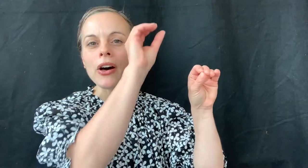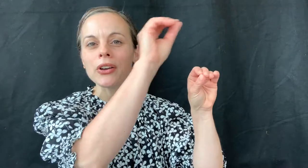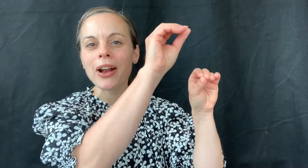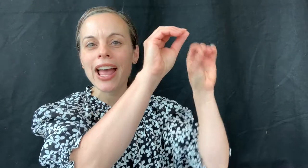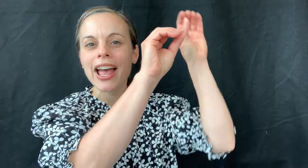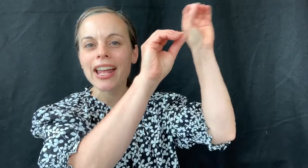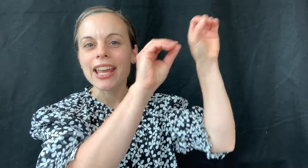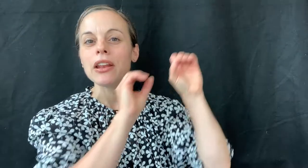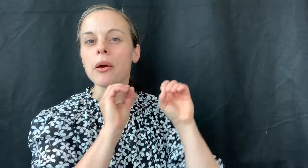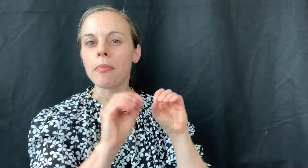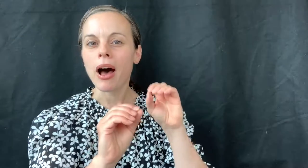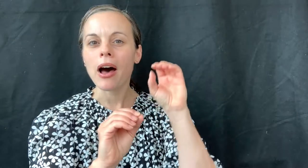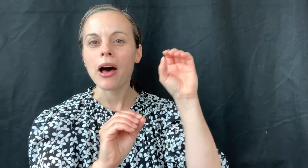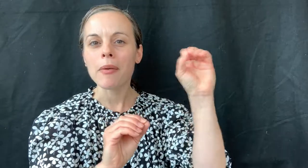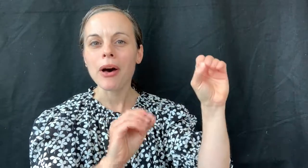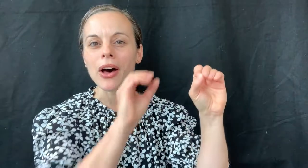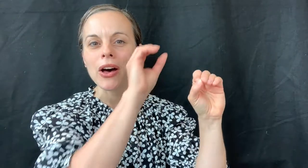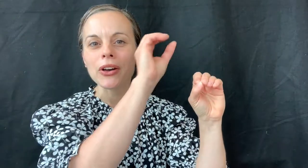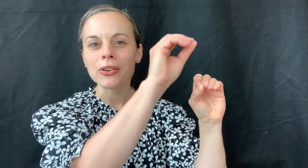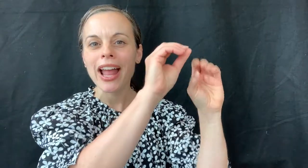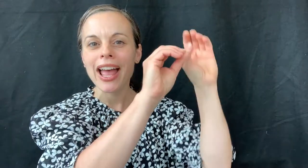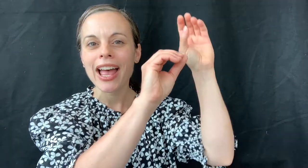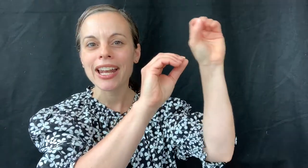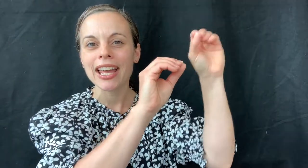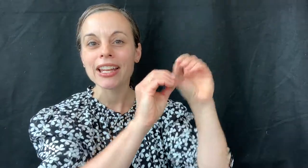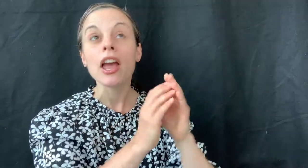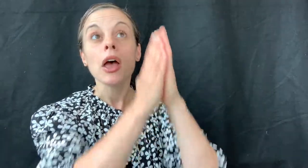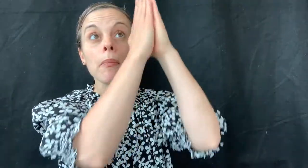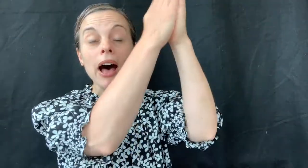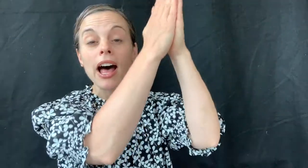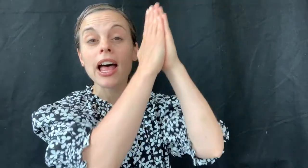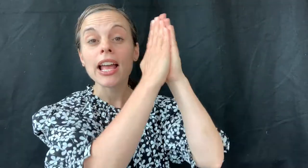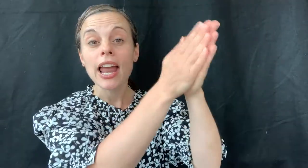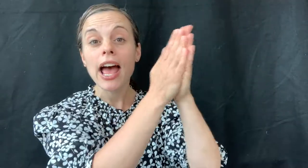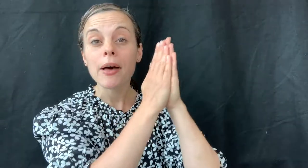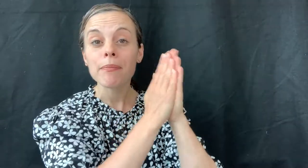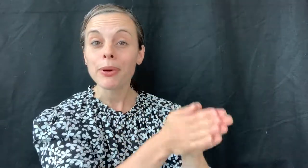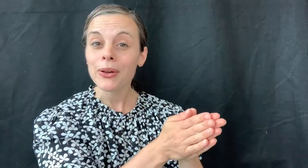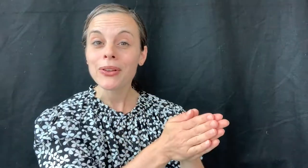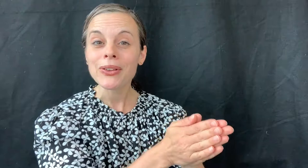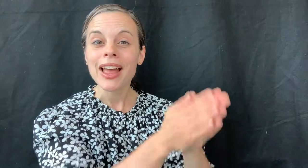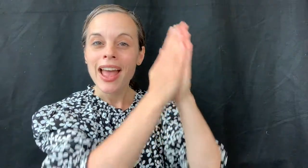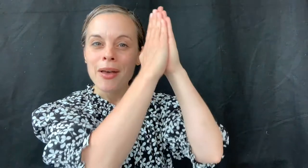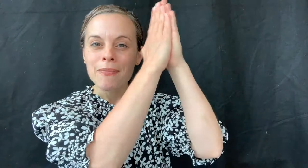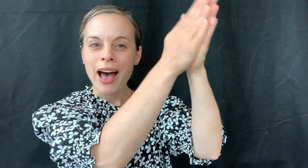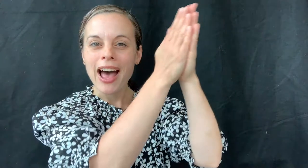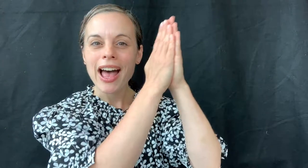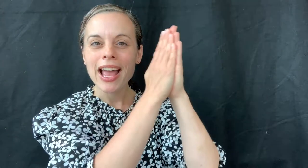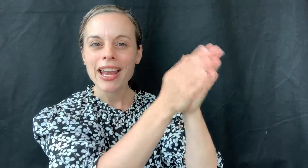Pomegranate, pomegranate, pineapple, pineapple,